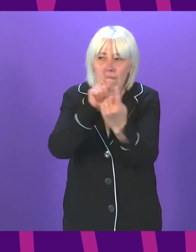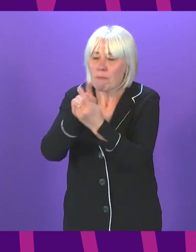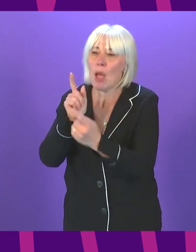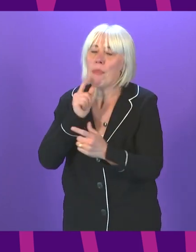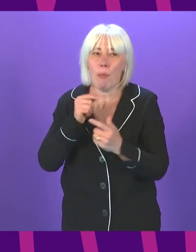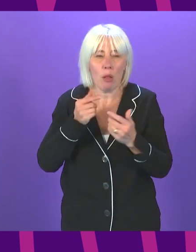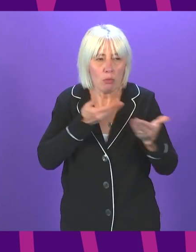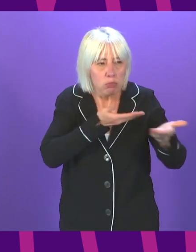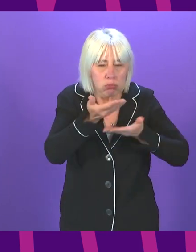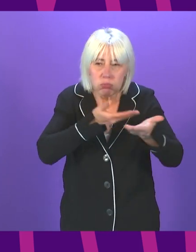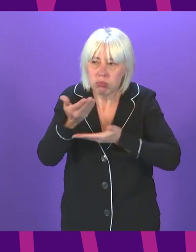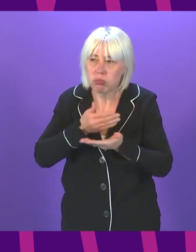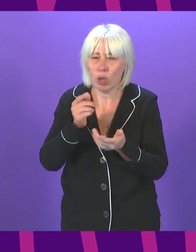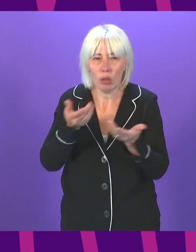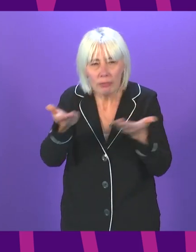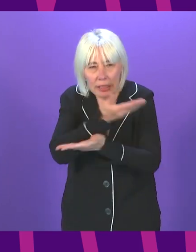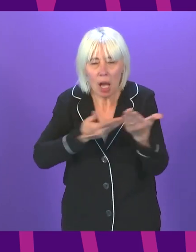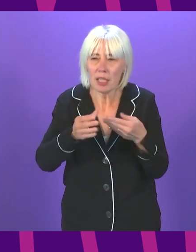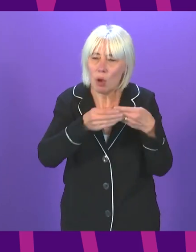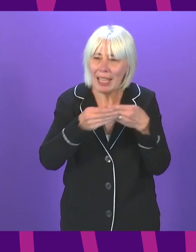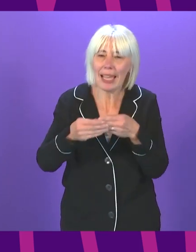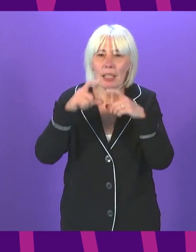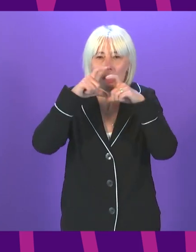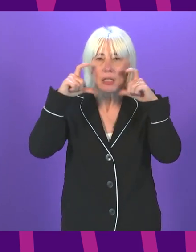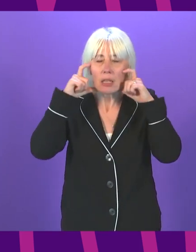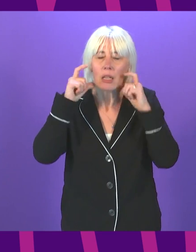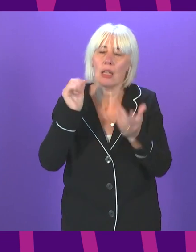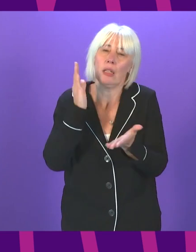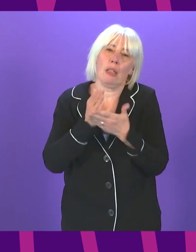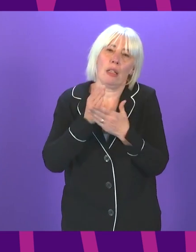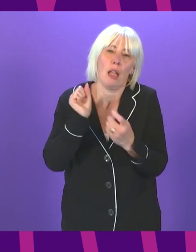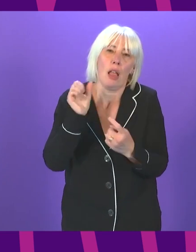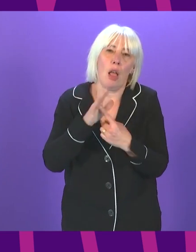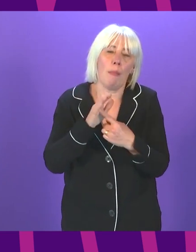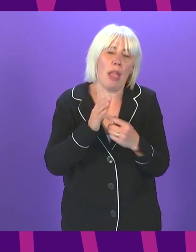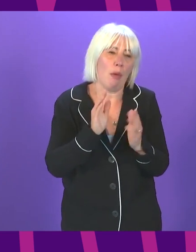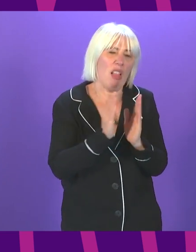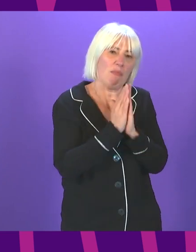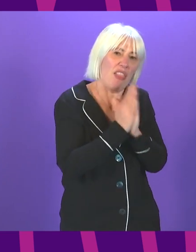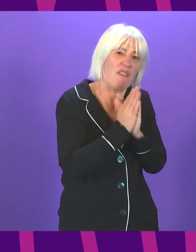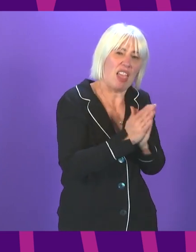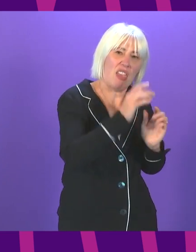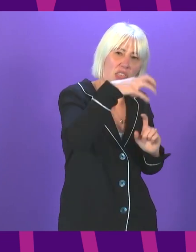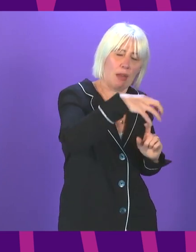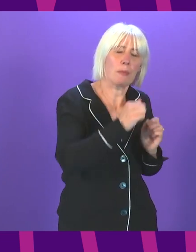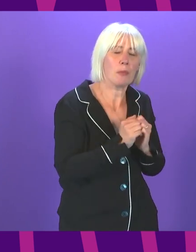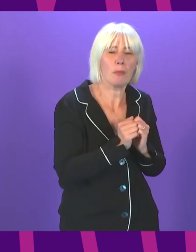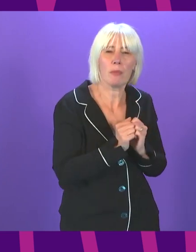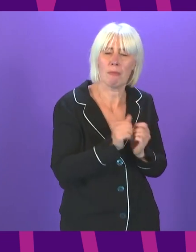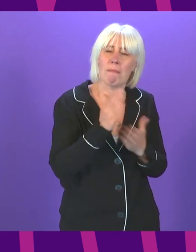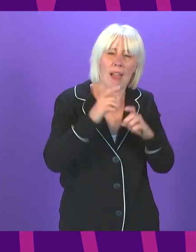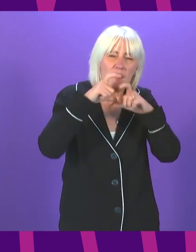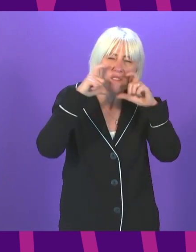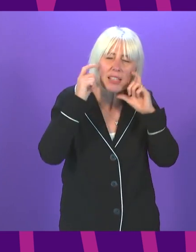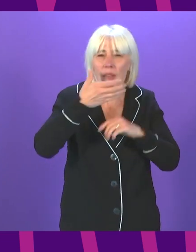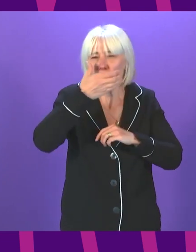discuss guidance and face coverings. We know, for example, that this is particularly important for faith communities. So face coverings in particular, I